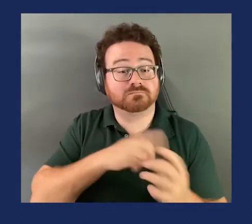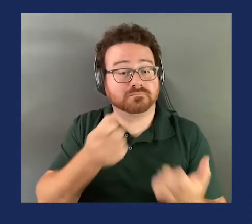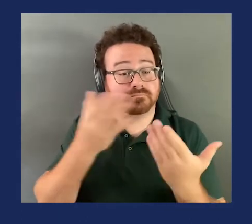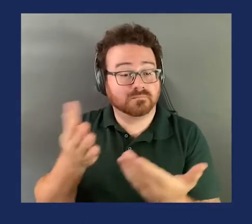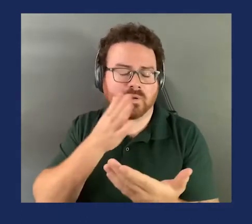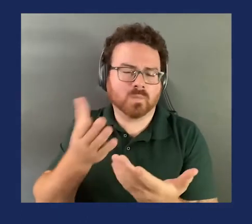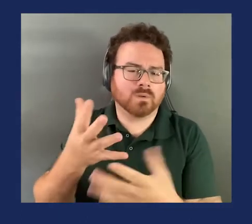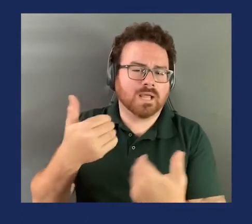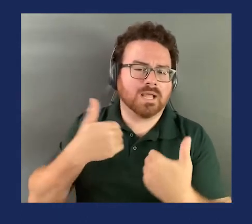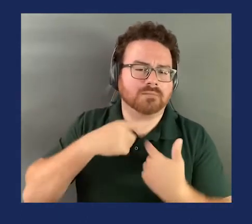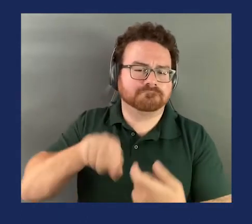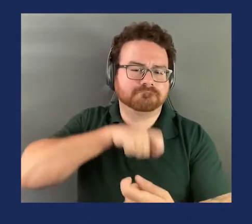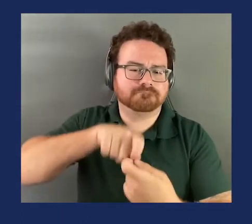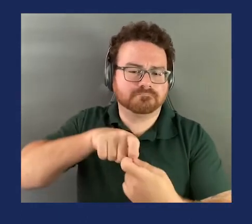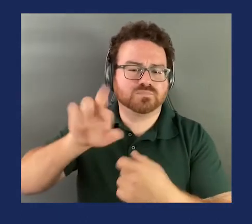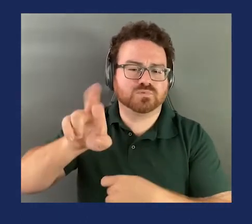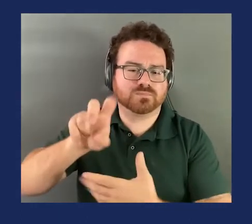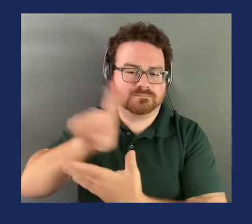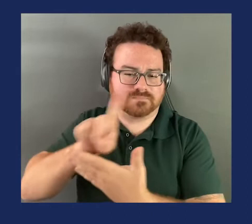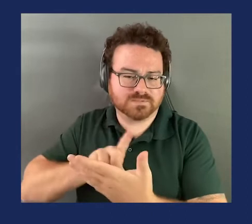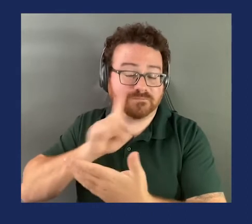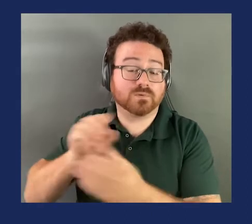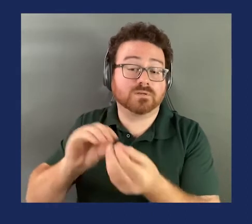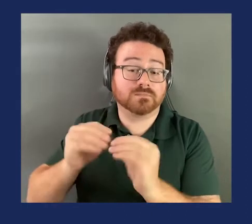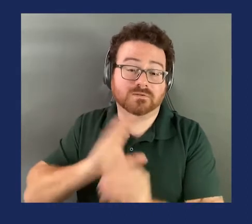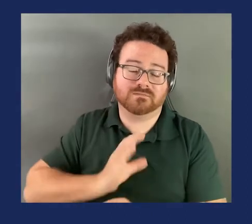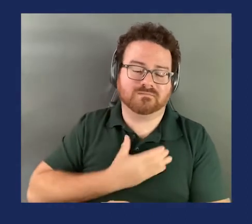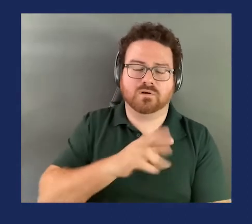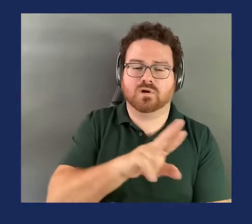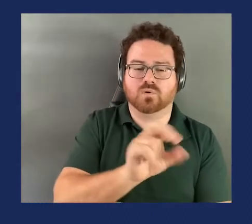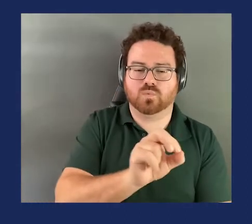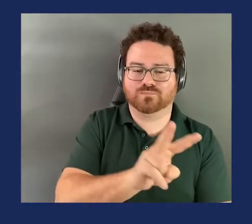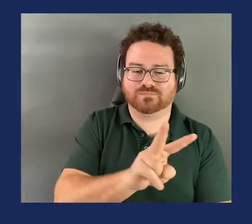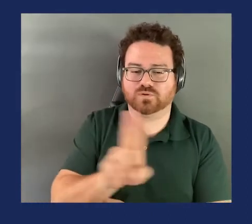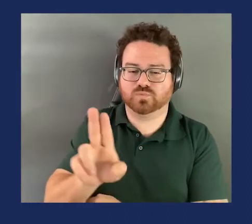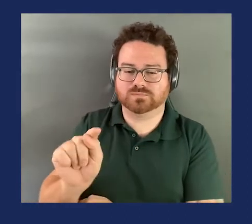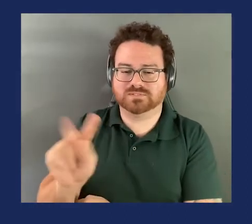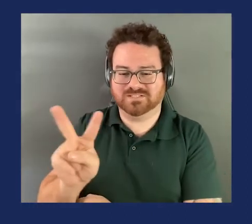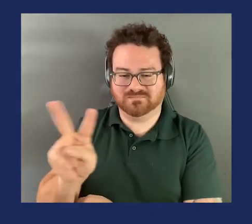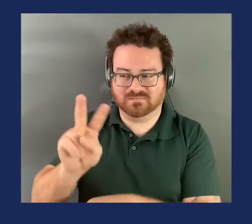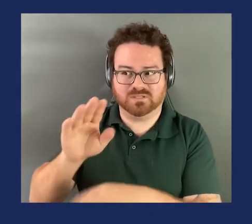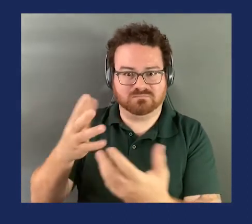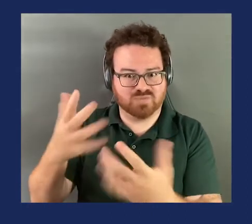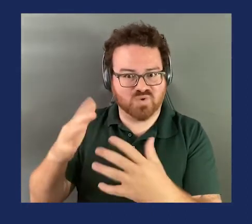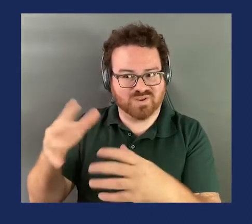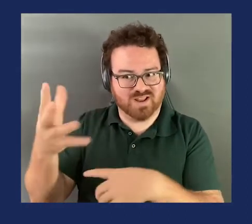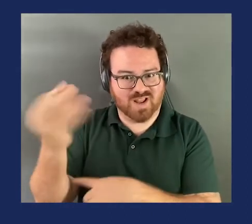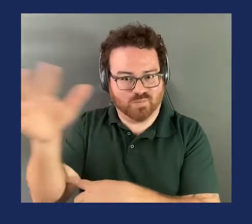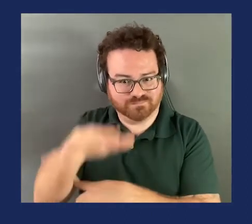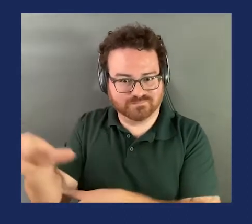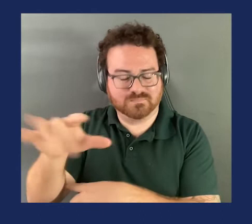substantial redesign for a number of the ROVs and UTVs that are on the market, that we should allow sufficient time for